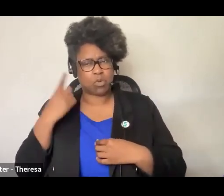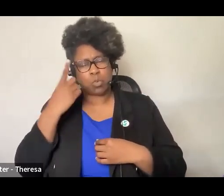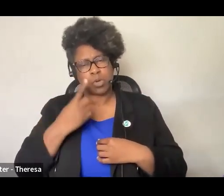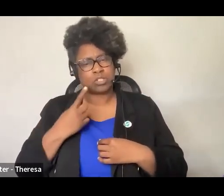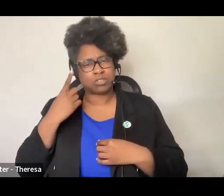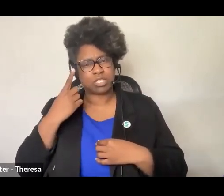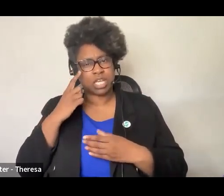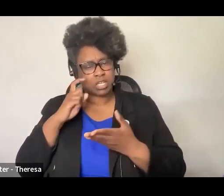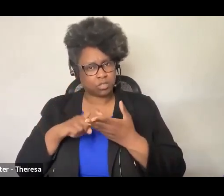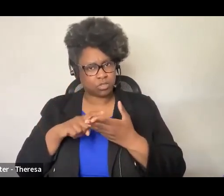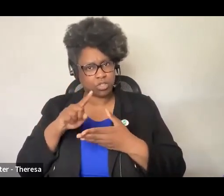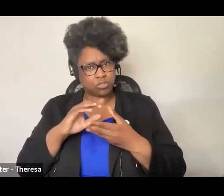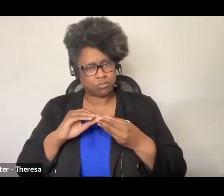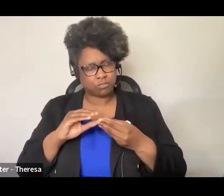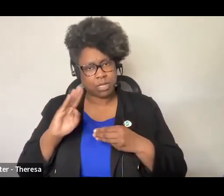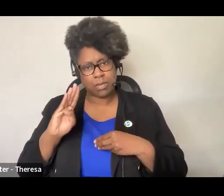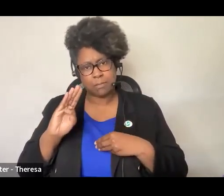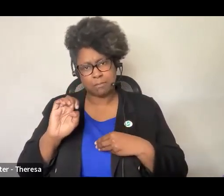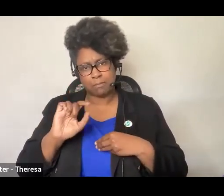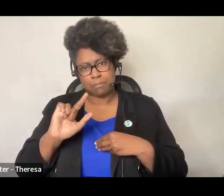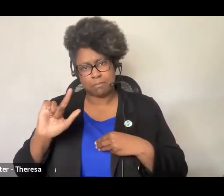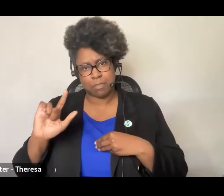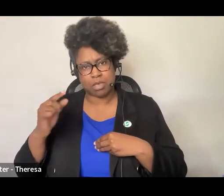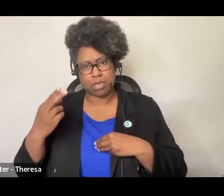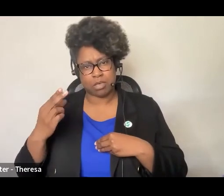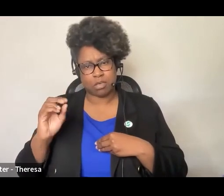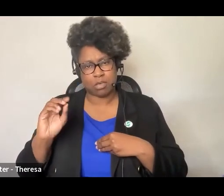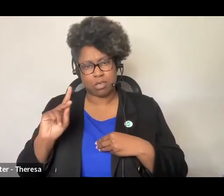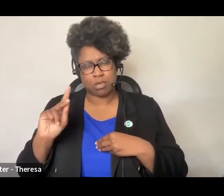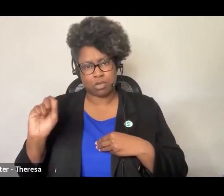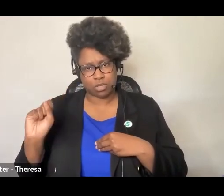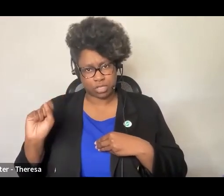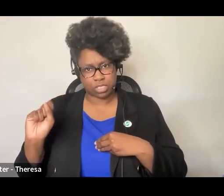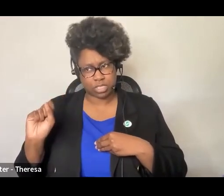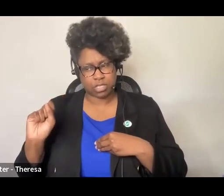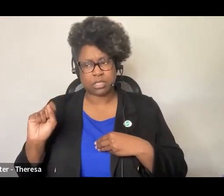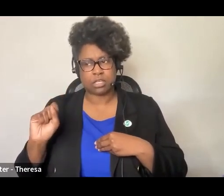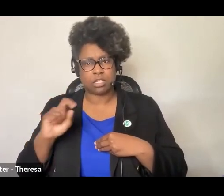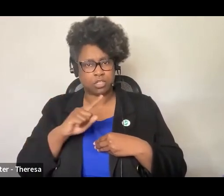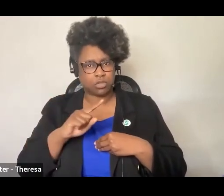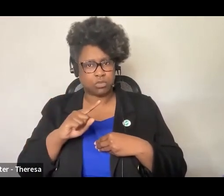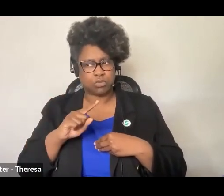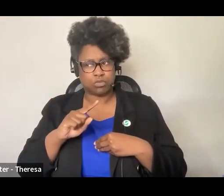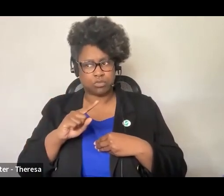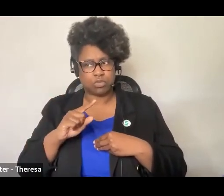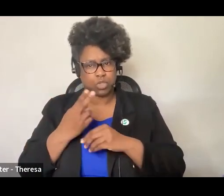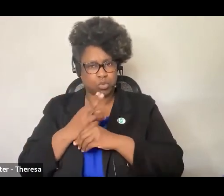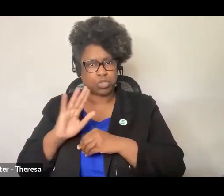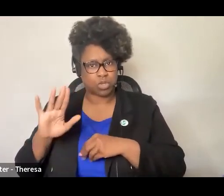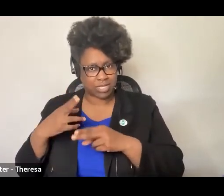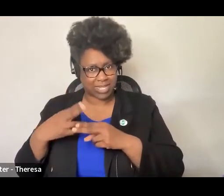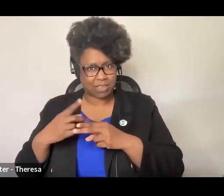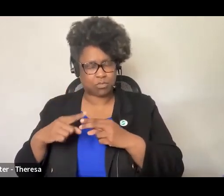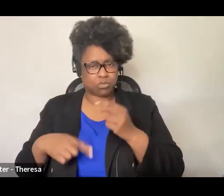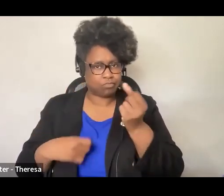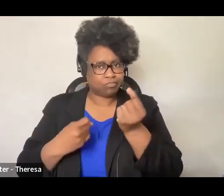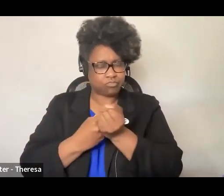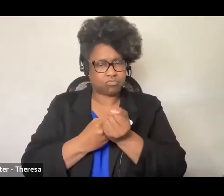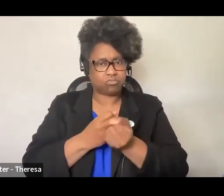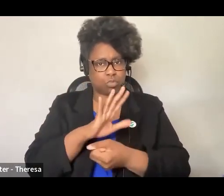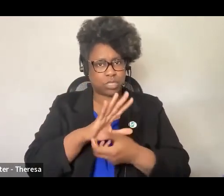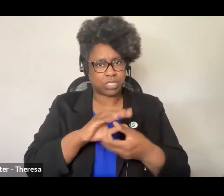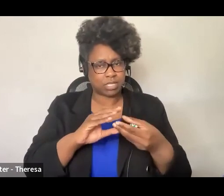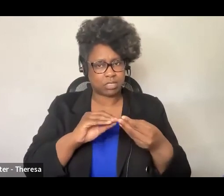you use bell hooks as you know a payment point makers and what you were saying and I'm wondering how do you use